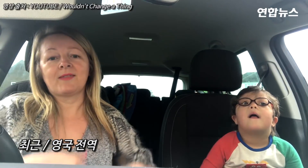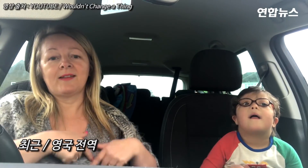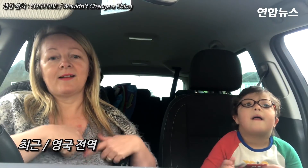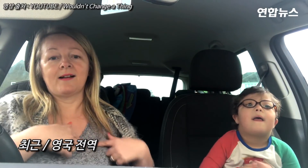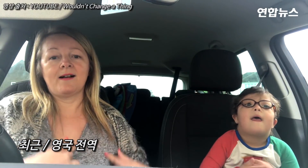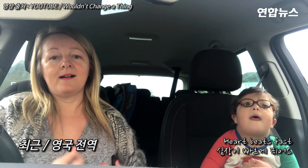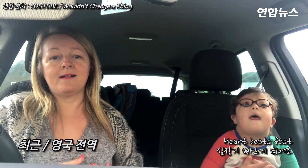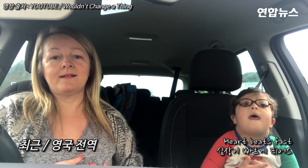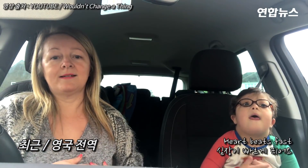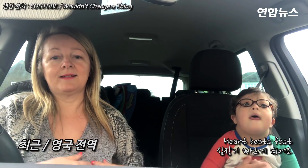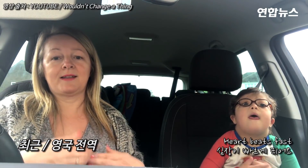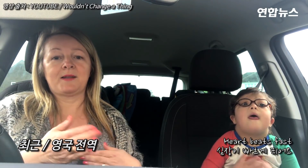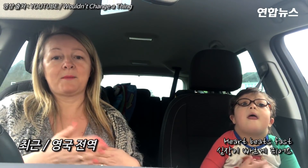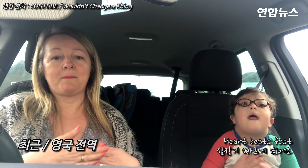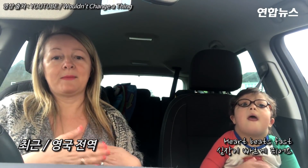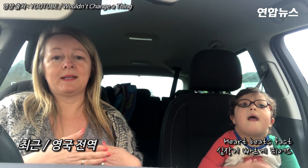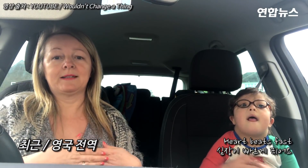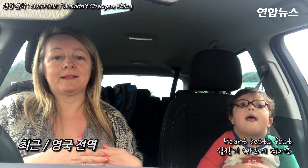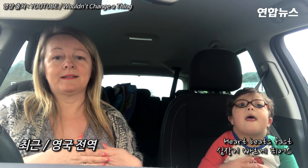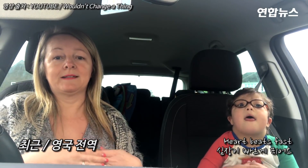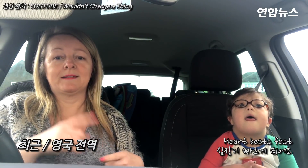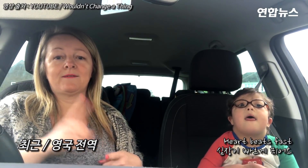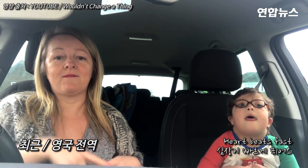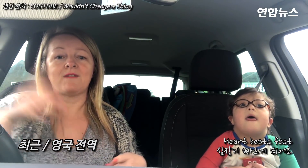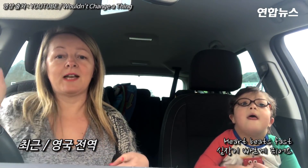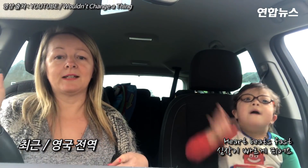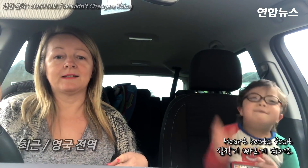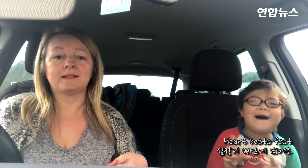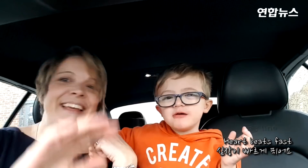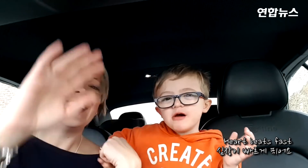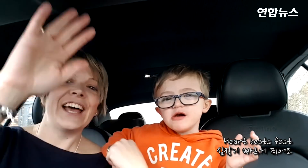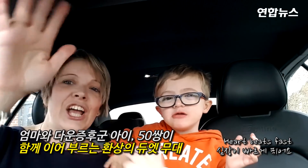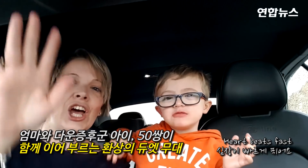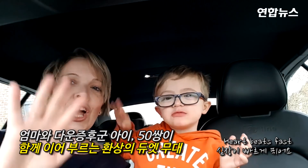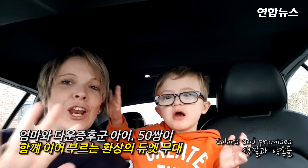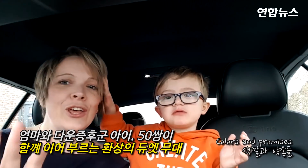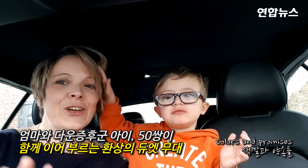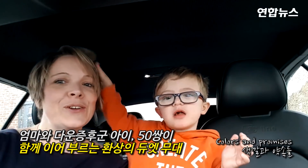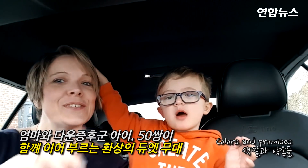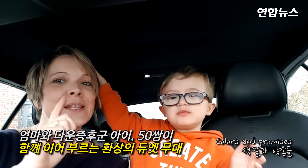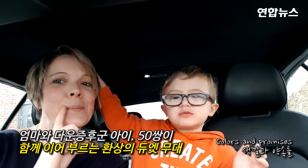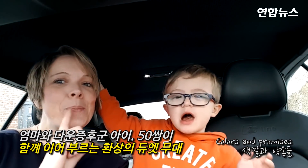Heart beats fast, colors and